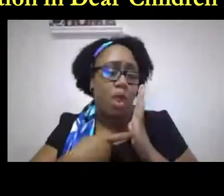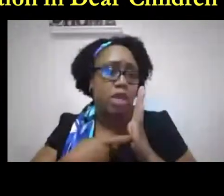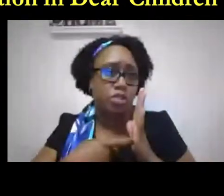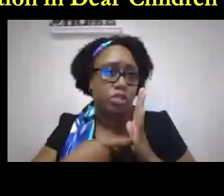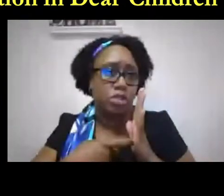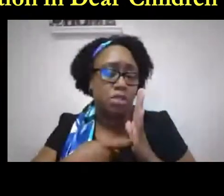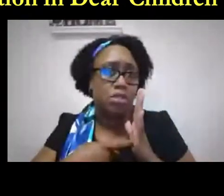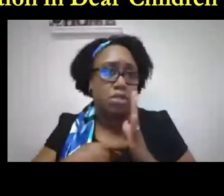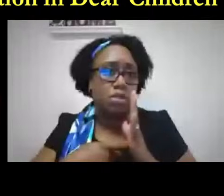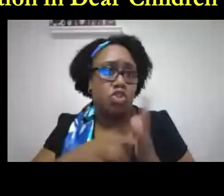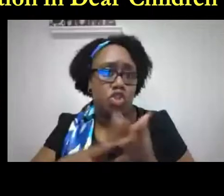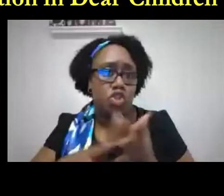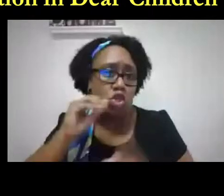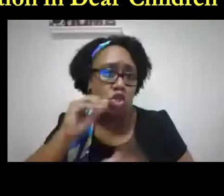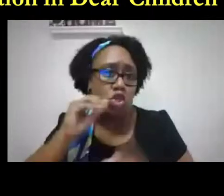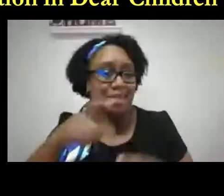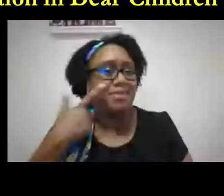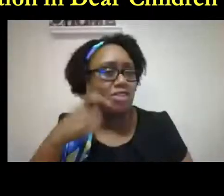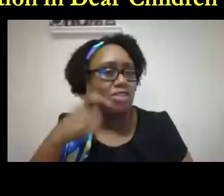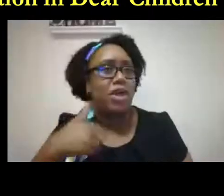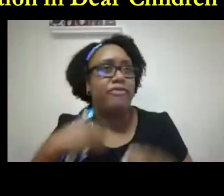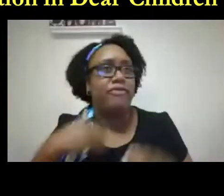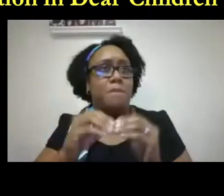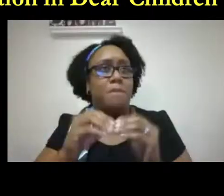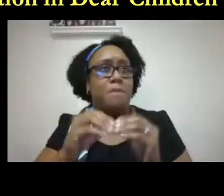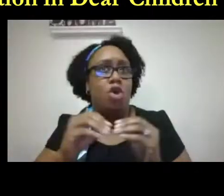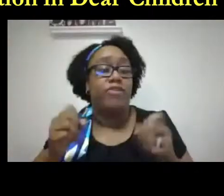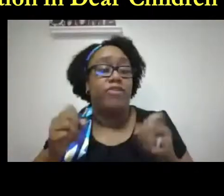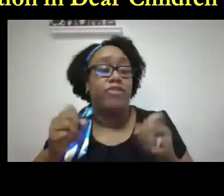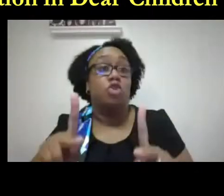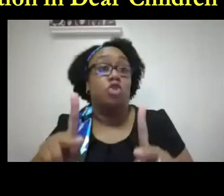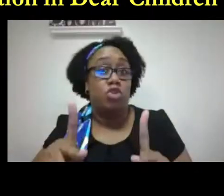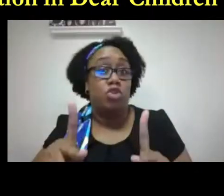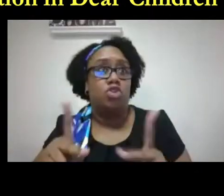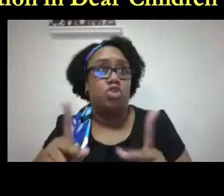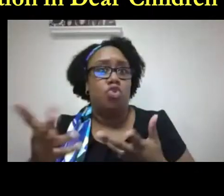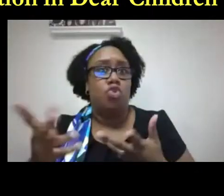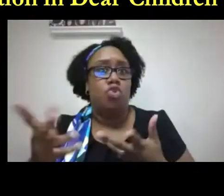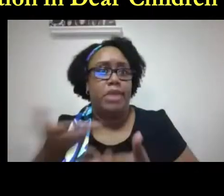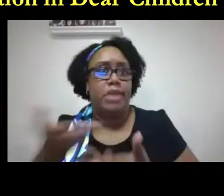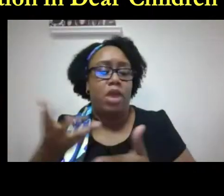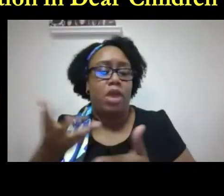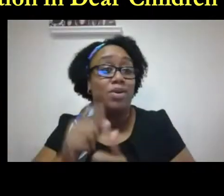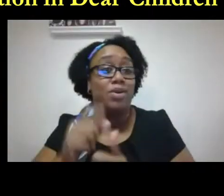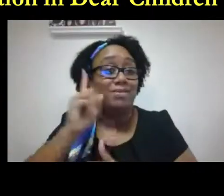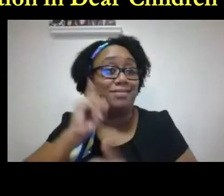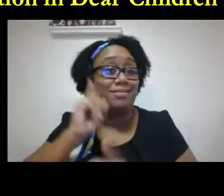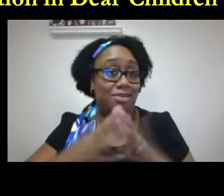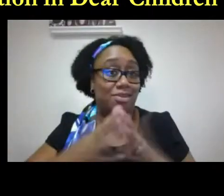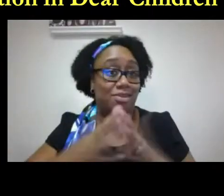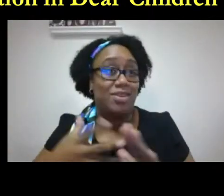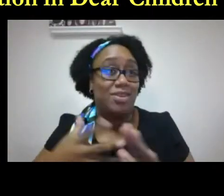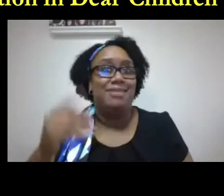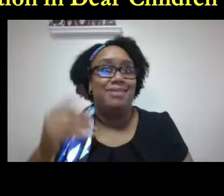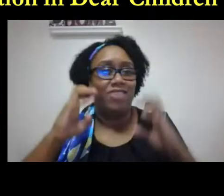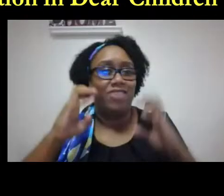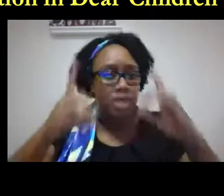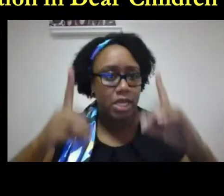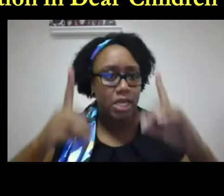a pediatric audiologist i believe should be required to learn more